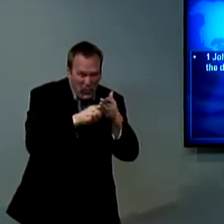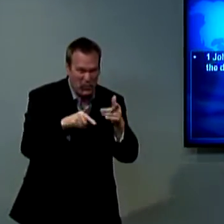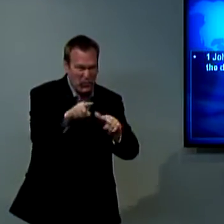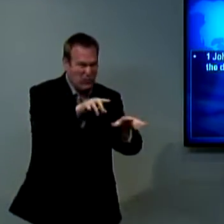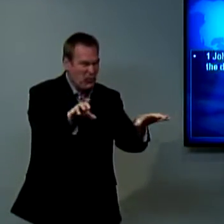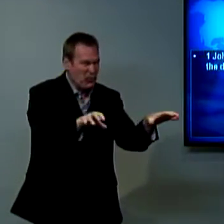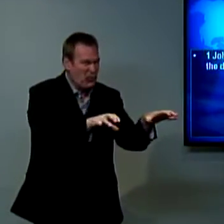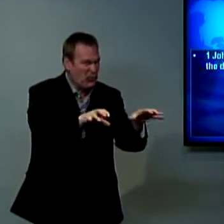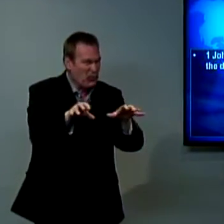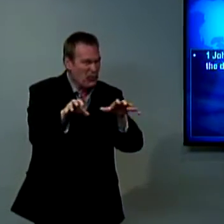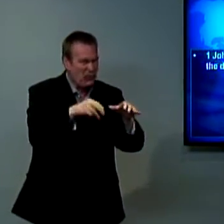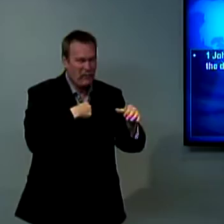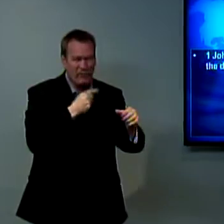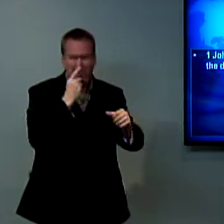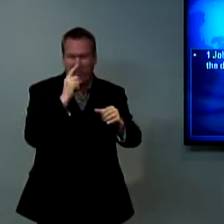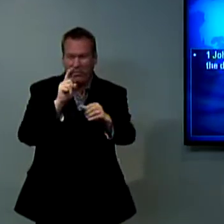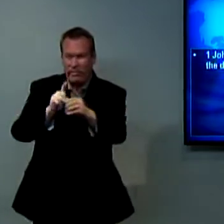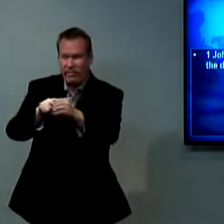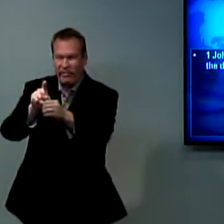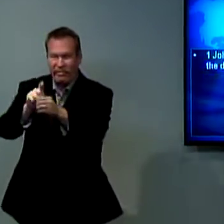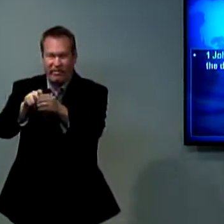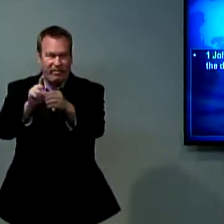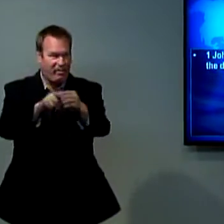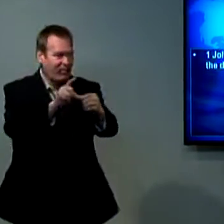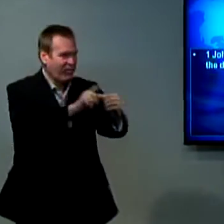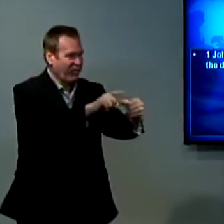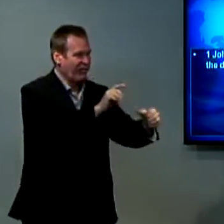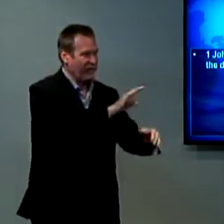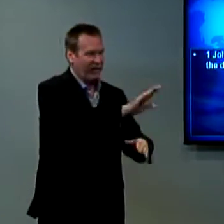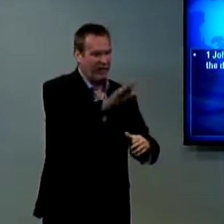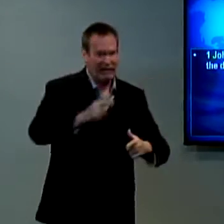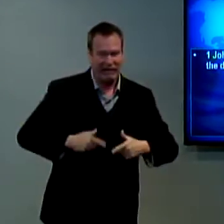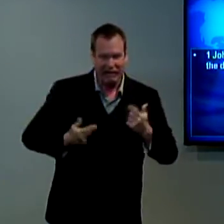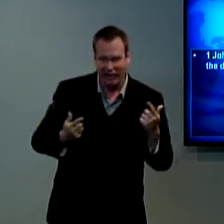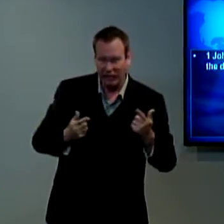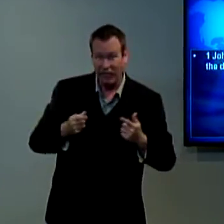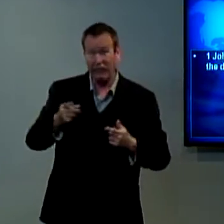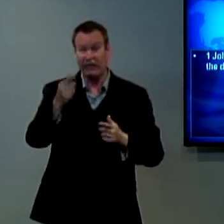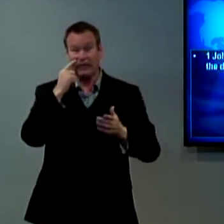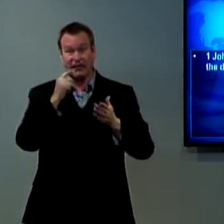Like a thief, sicko, trying to be all nosy, looking into everyone's lives.